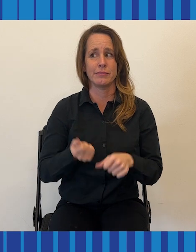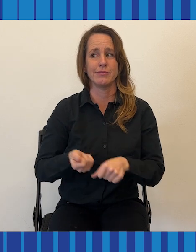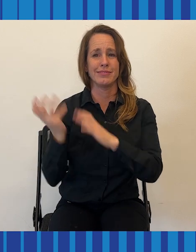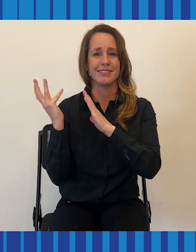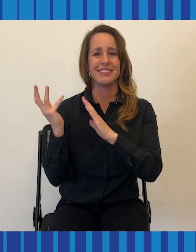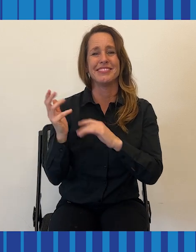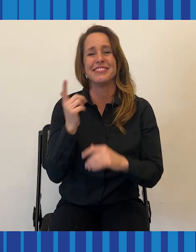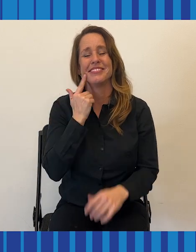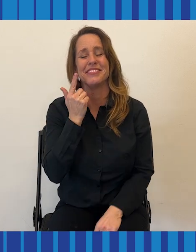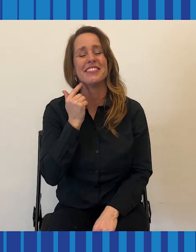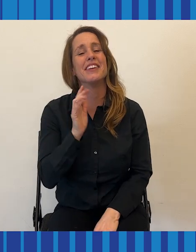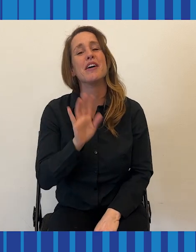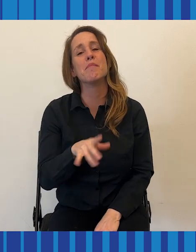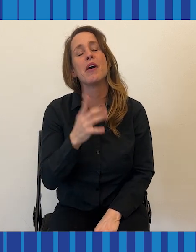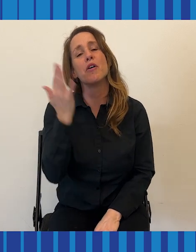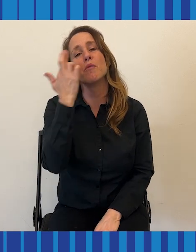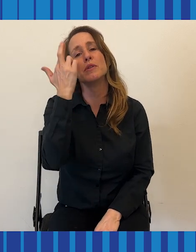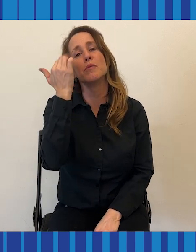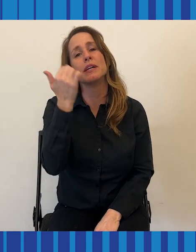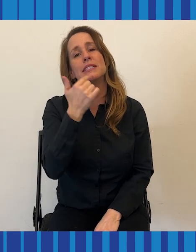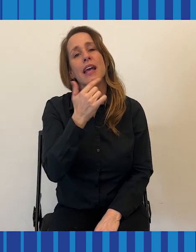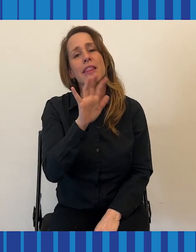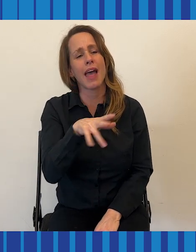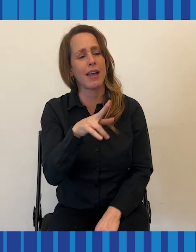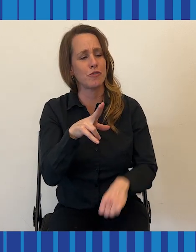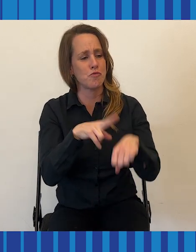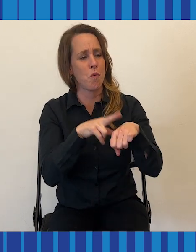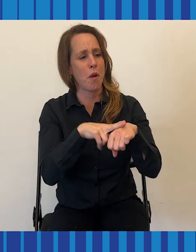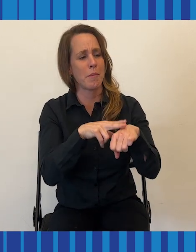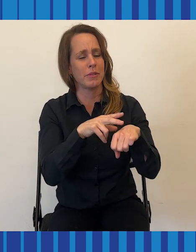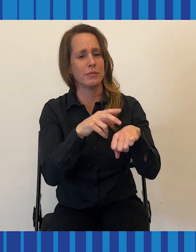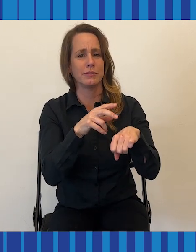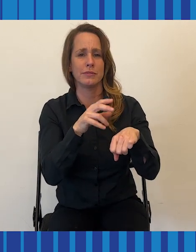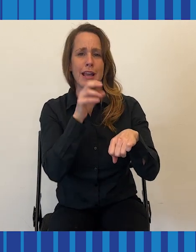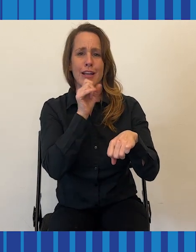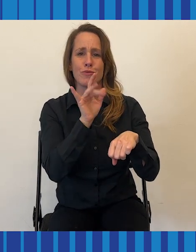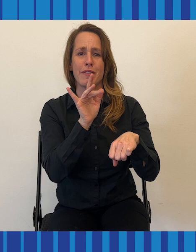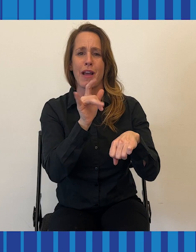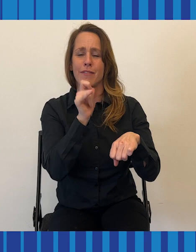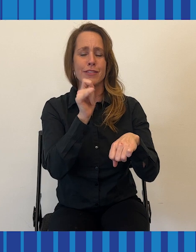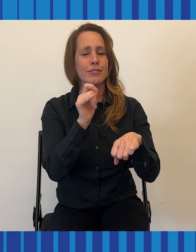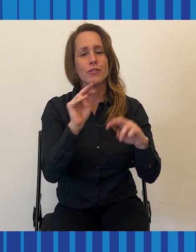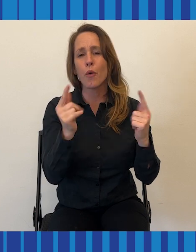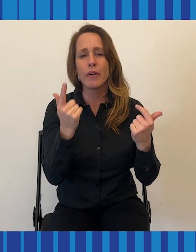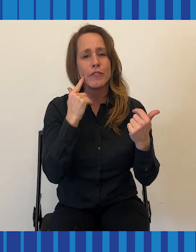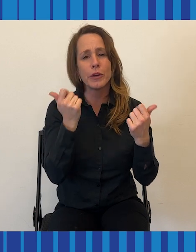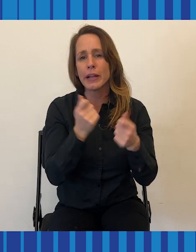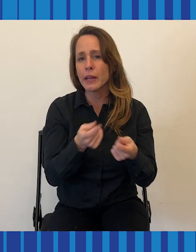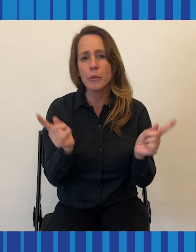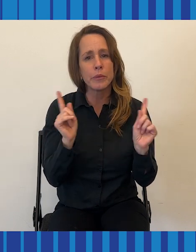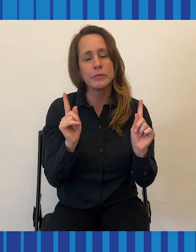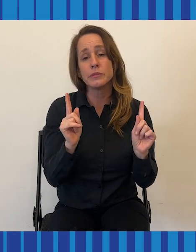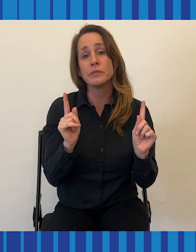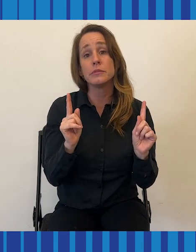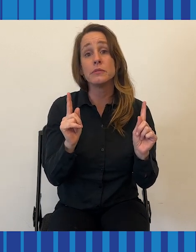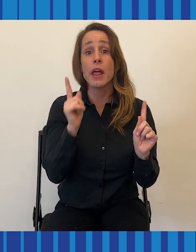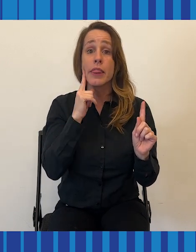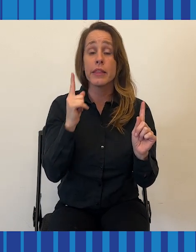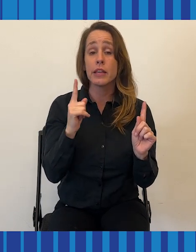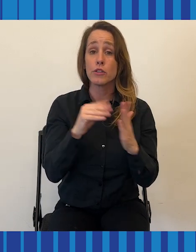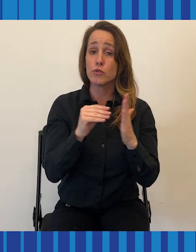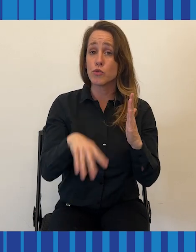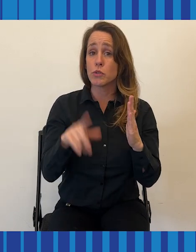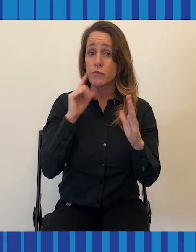But anyway, I say that only because it's not good for anyone. Classrooms that have